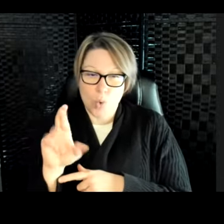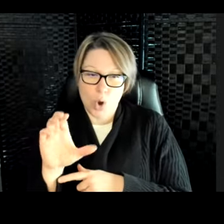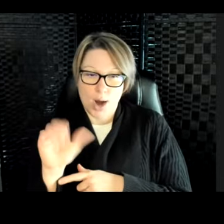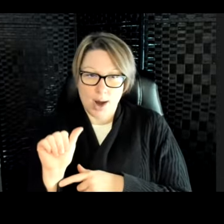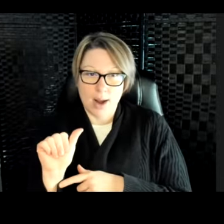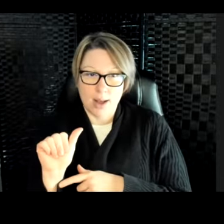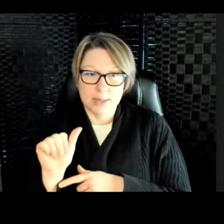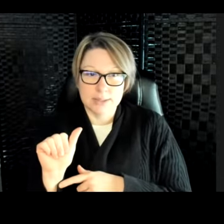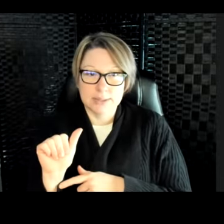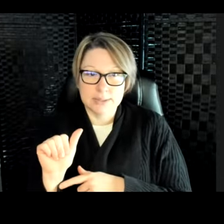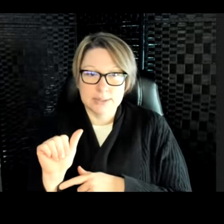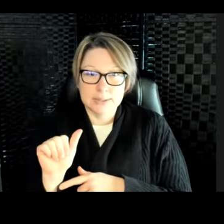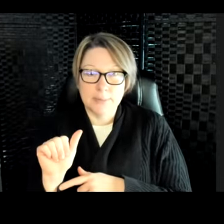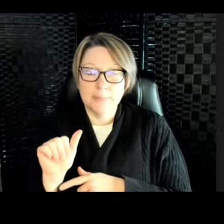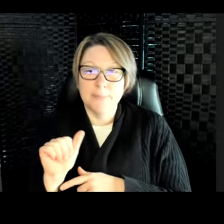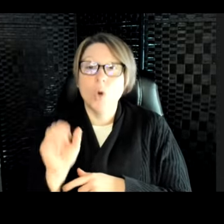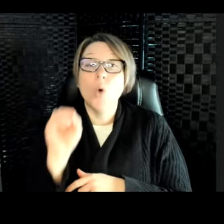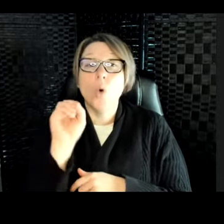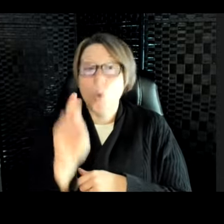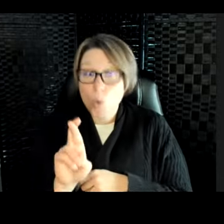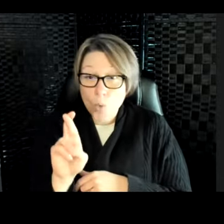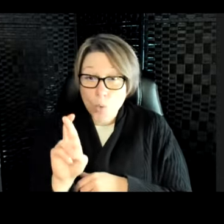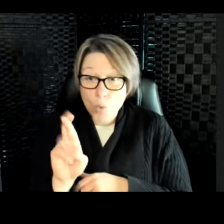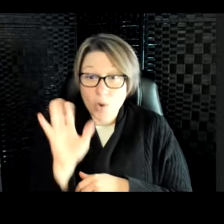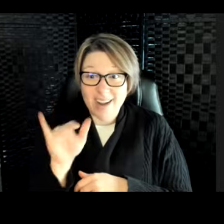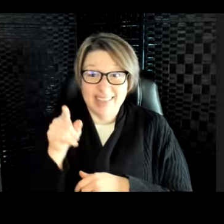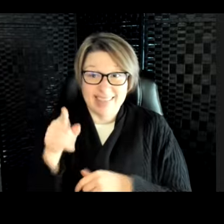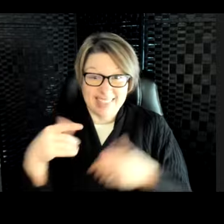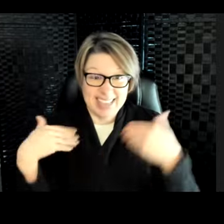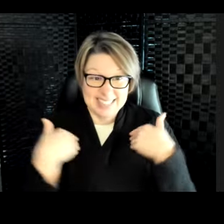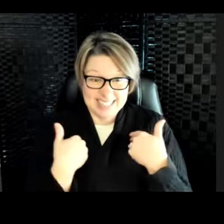or this animal right over here.